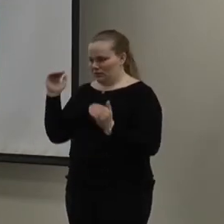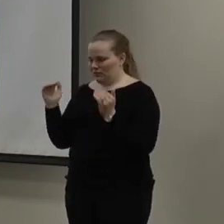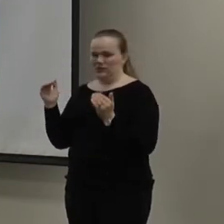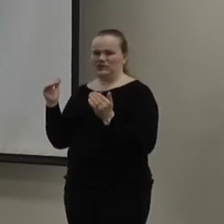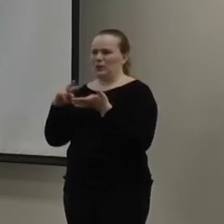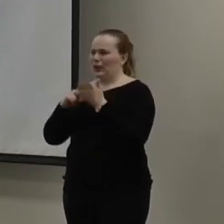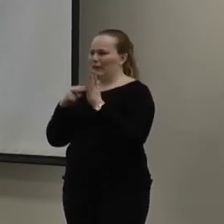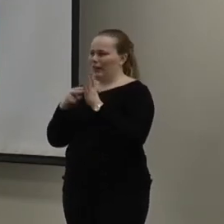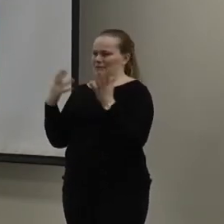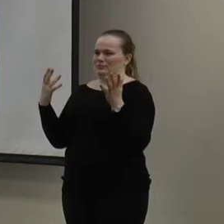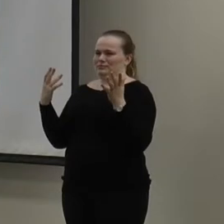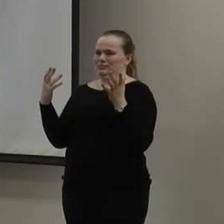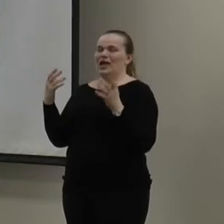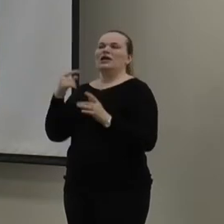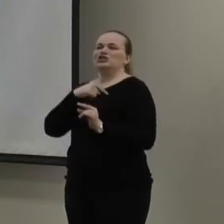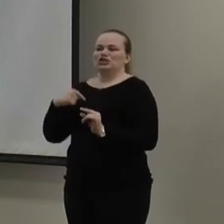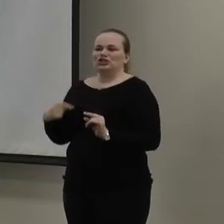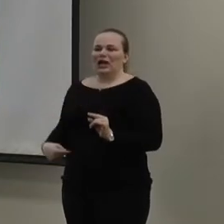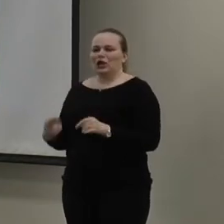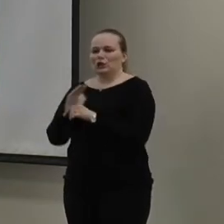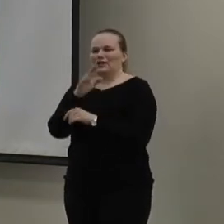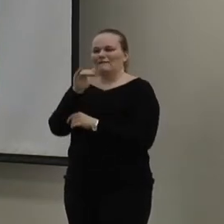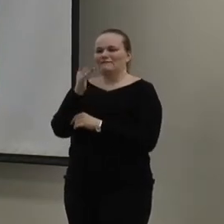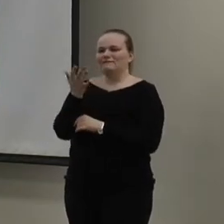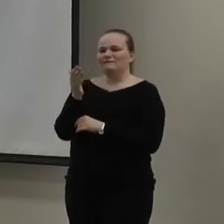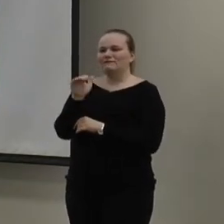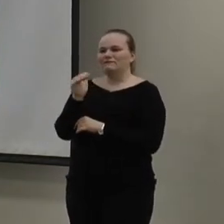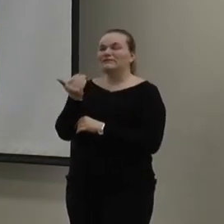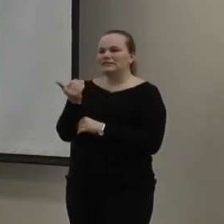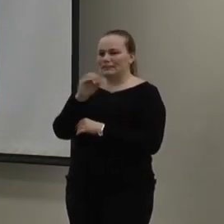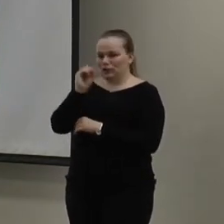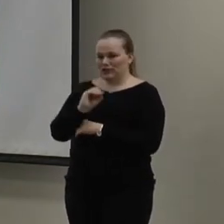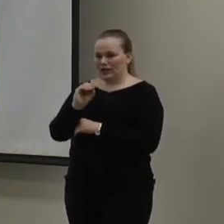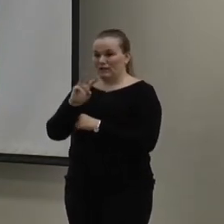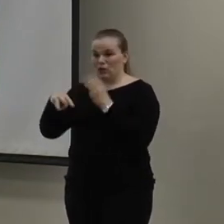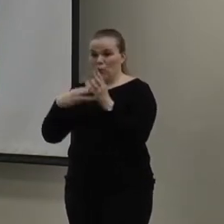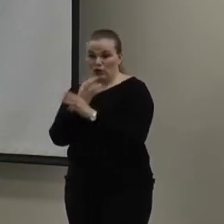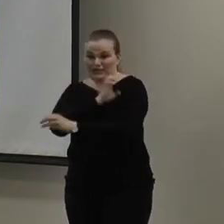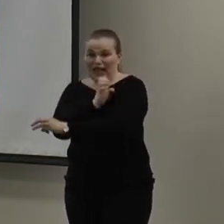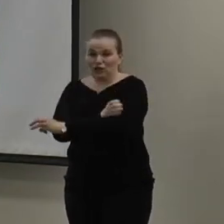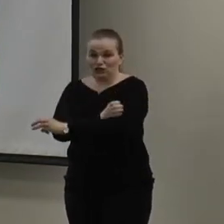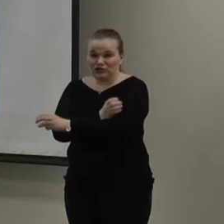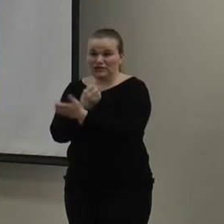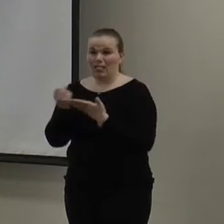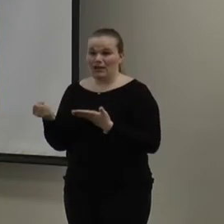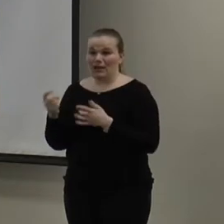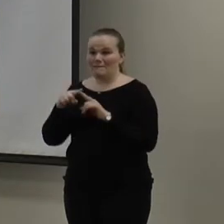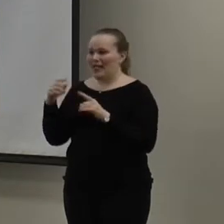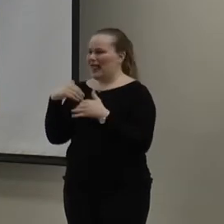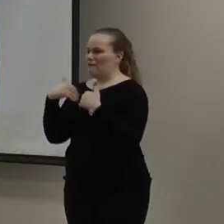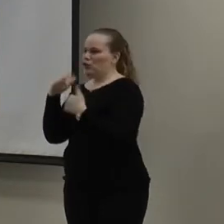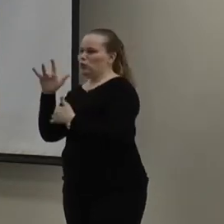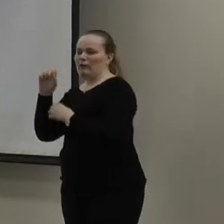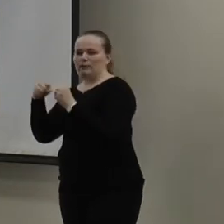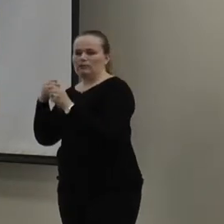context, China used 15% of the world's energy supply, but they have 20% of the world's population. And they're